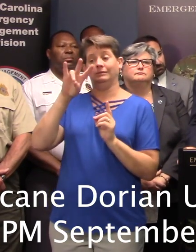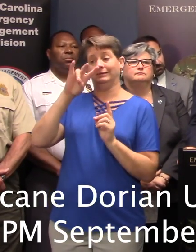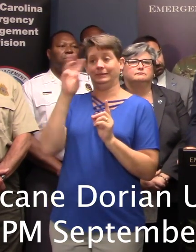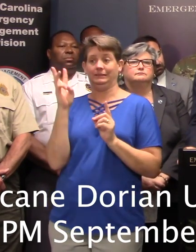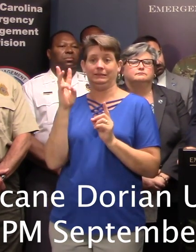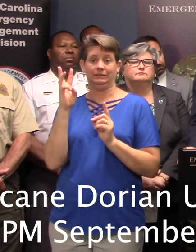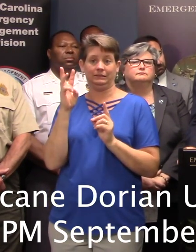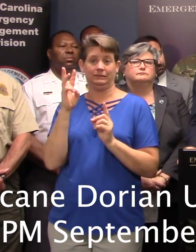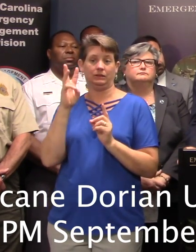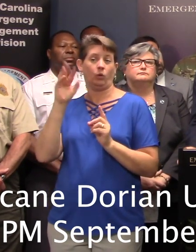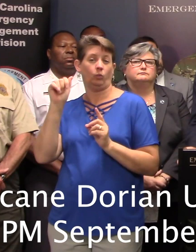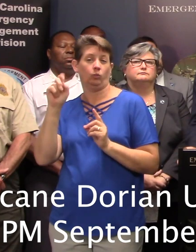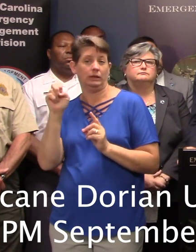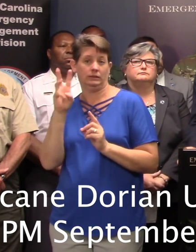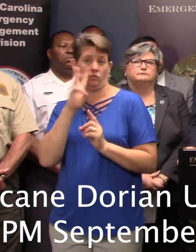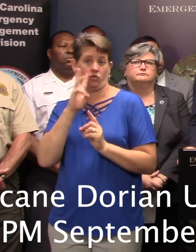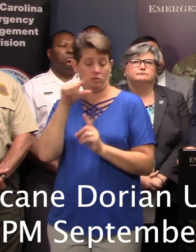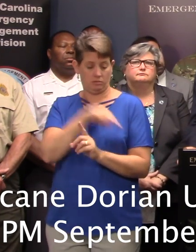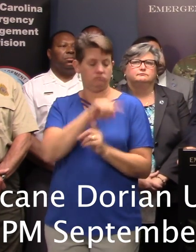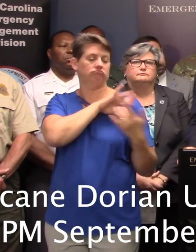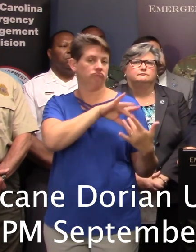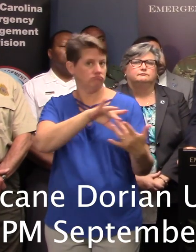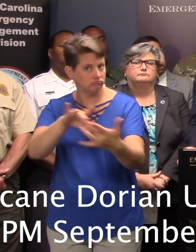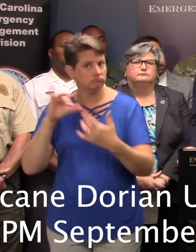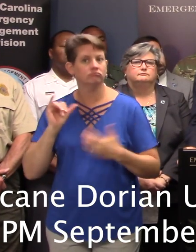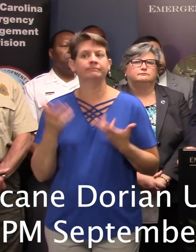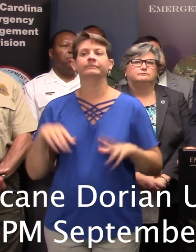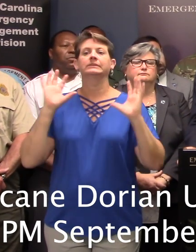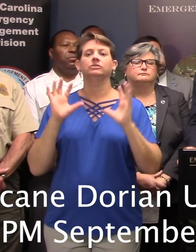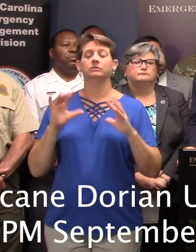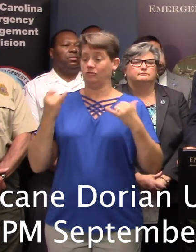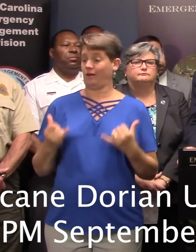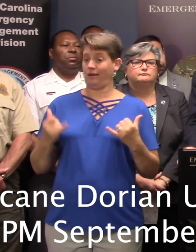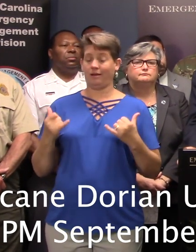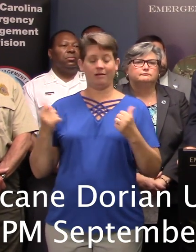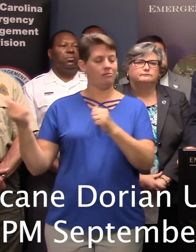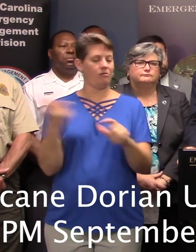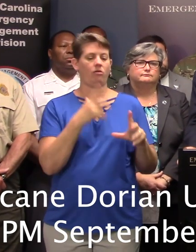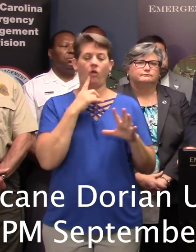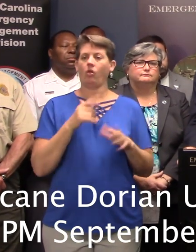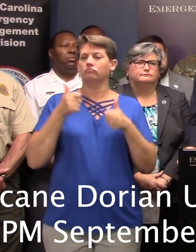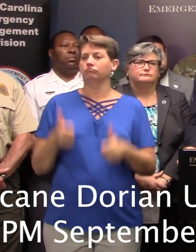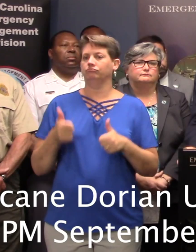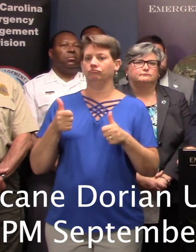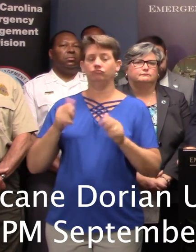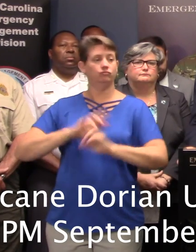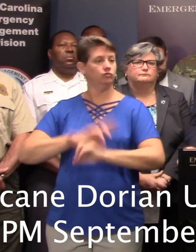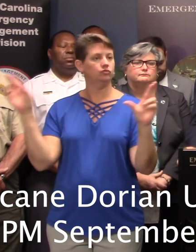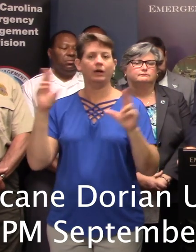facilities located along the coast. At this time there are no concerns with preparedness or